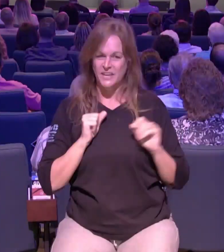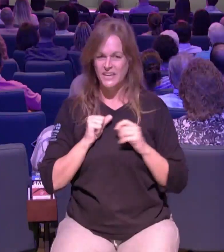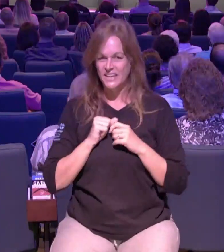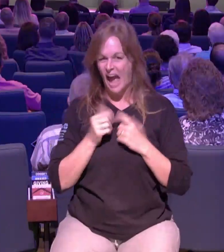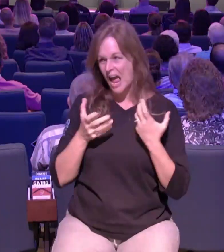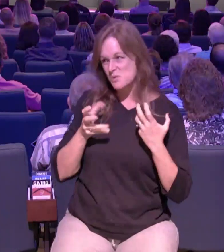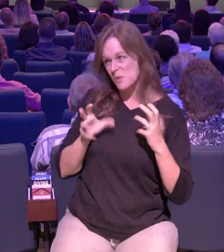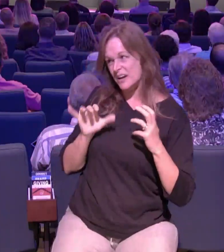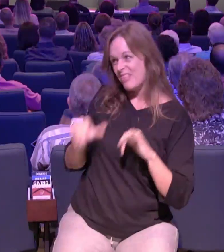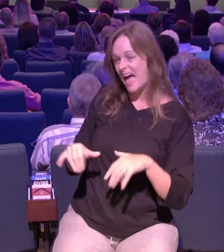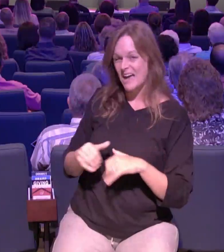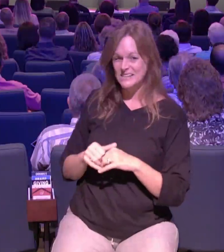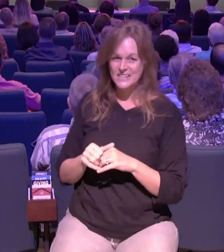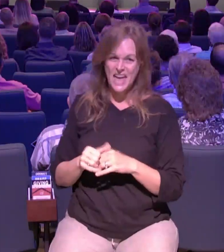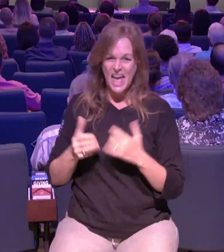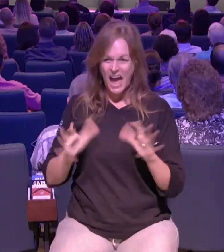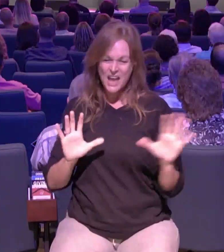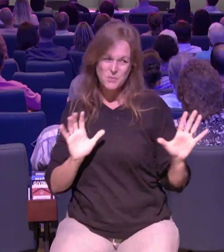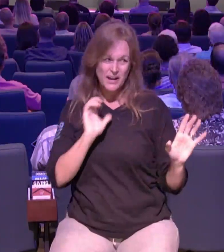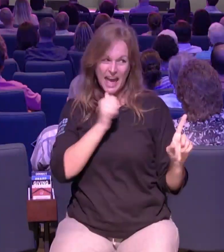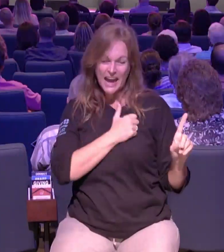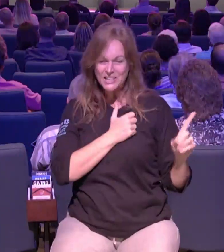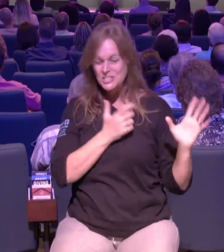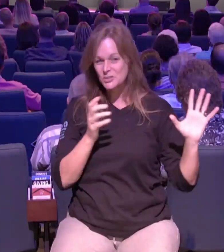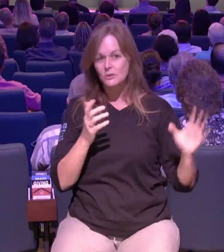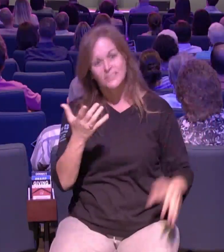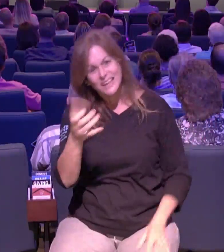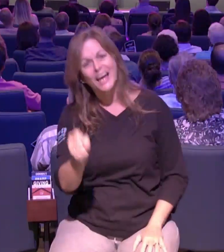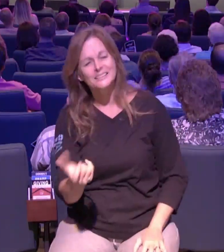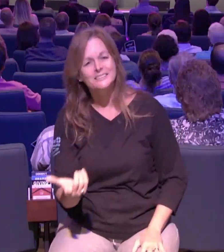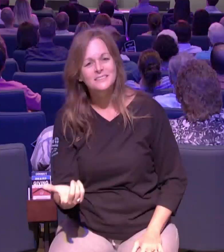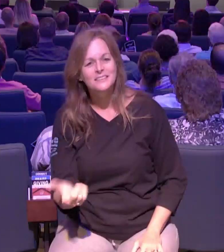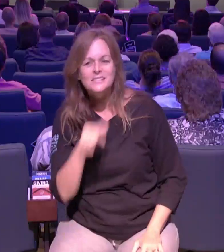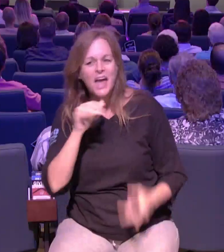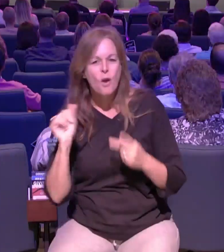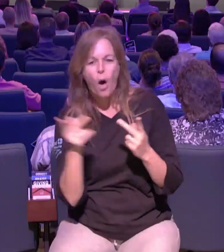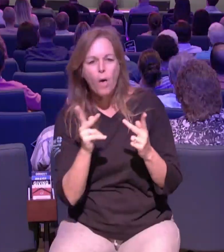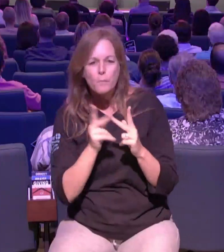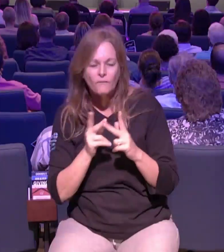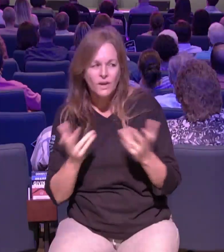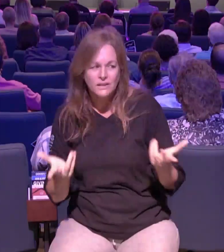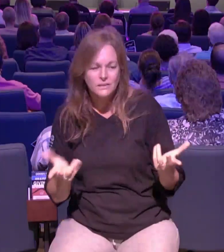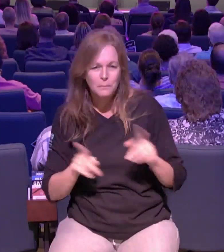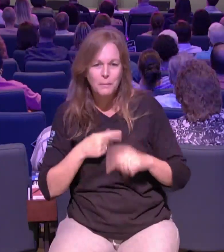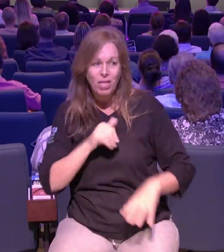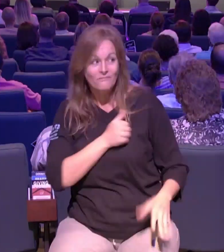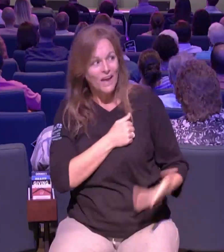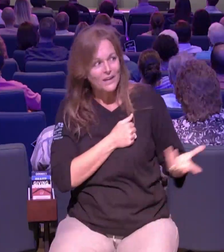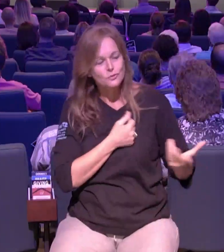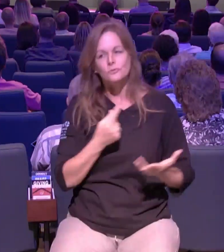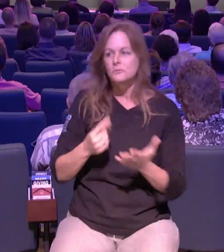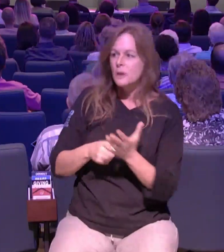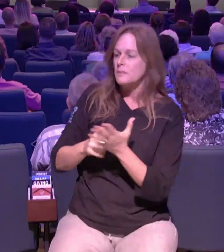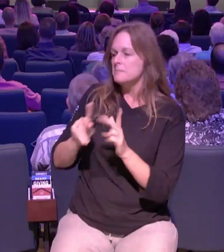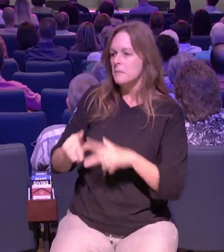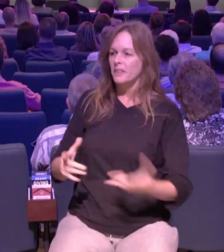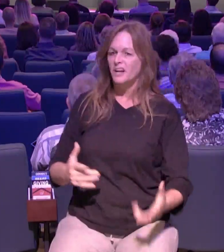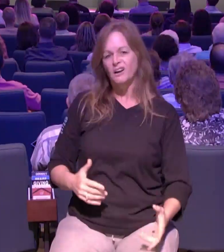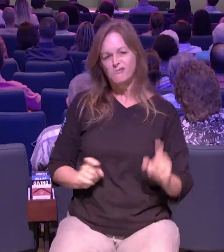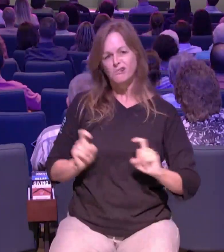that i'd actually have to deal with that yeah you're gonna have to deal with that because people are dealing with that that's who we are but we're going to jump into the middle of the